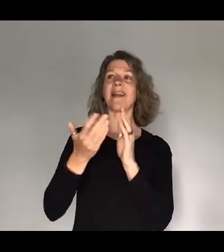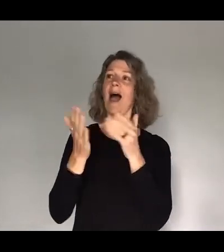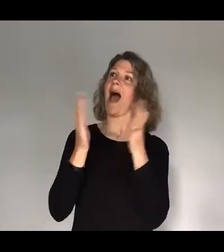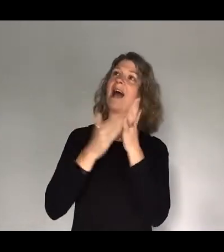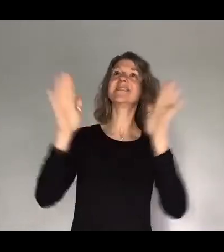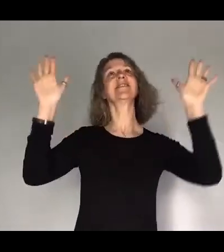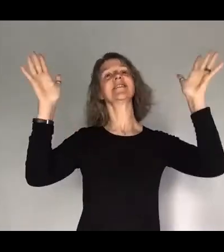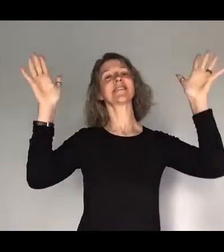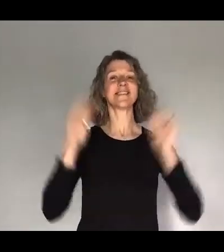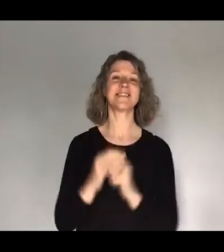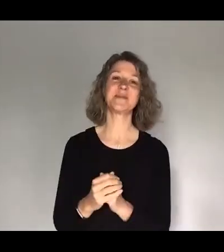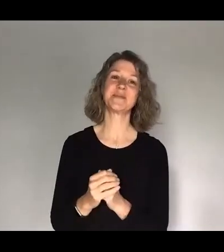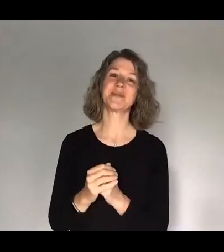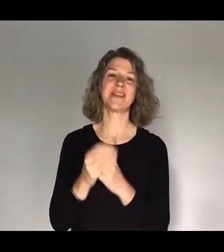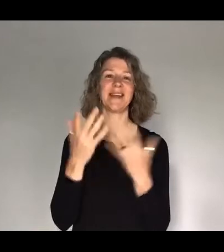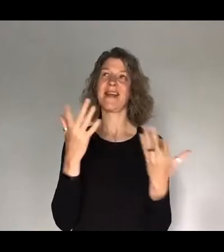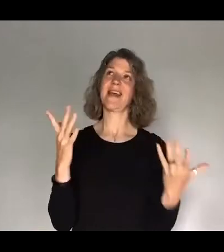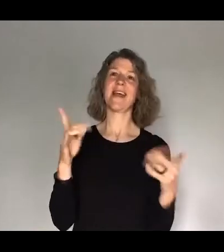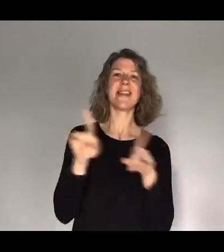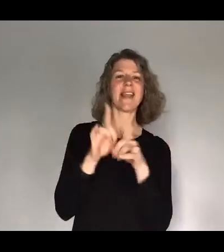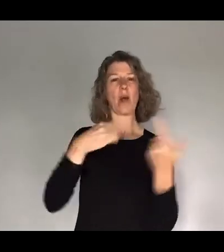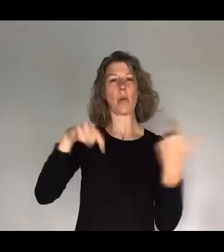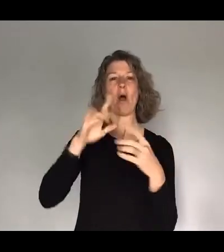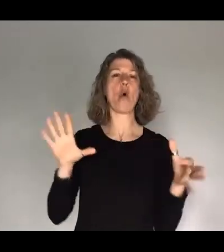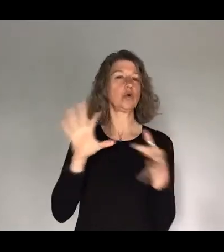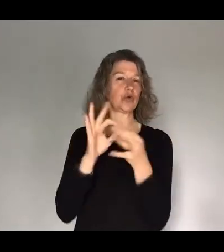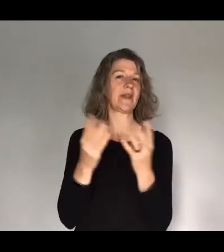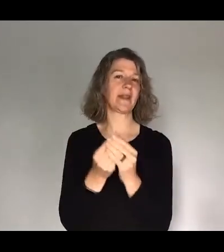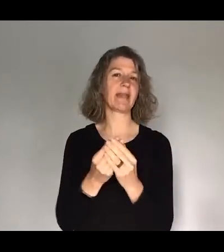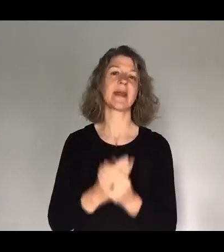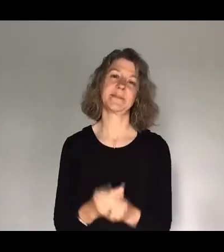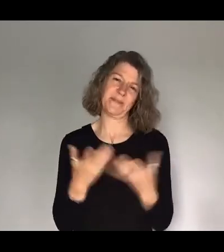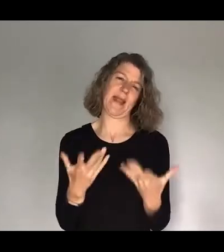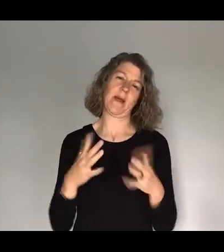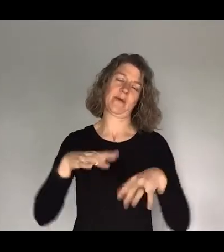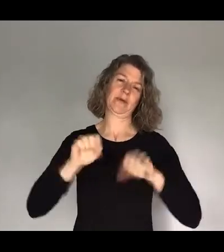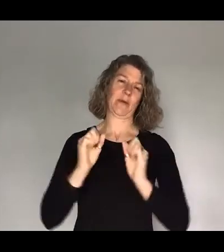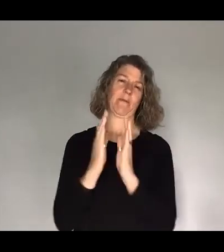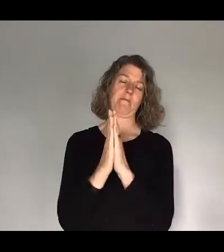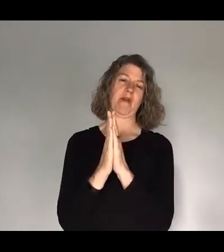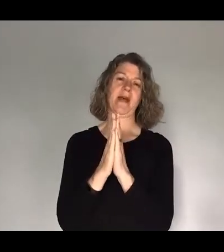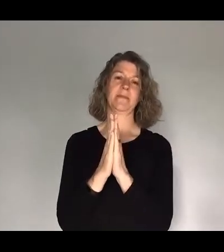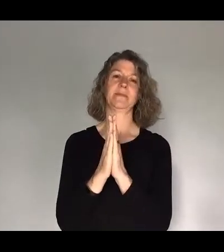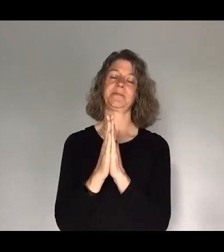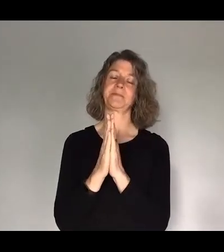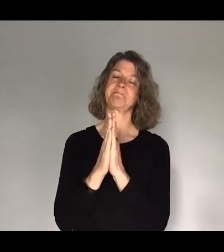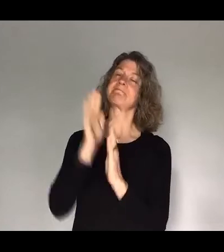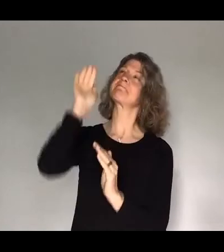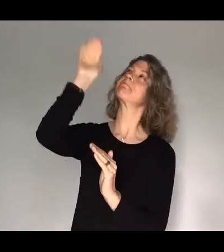together and we're all part of this one bigger thing. Shall I pray before we head into the service? Let's do it. Heavenly Father, I thank you so